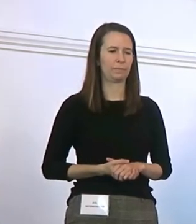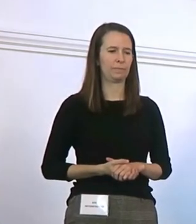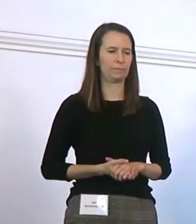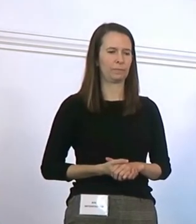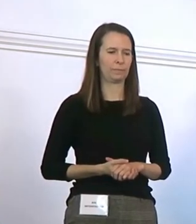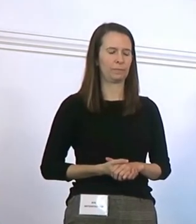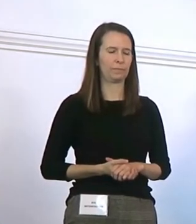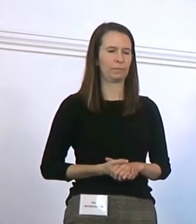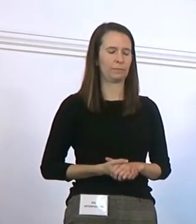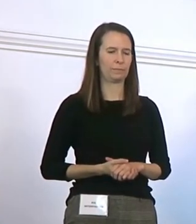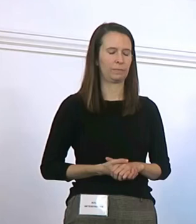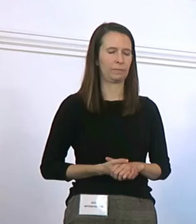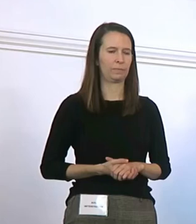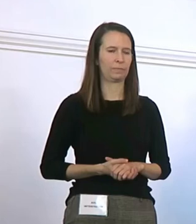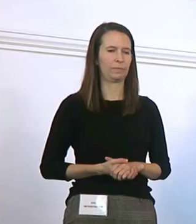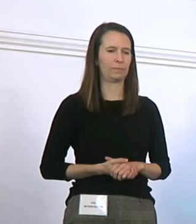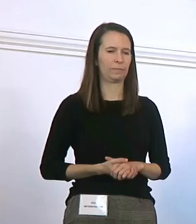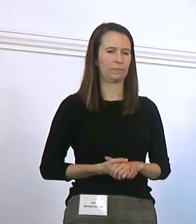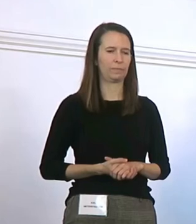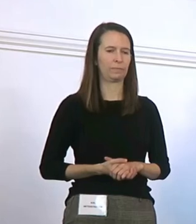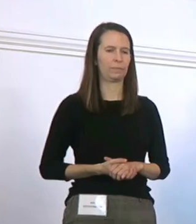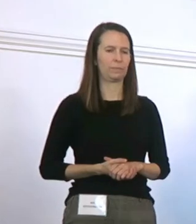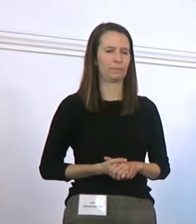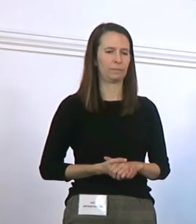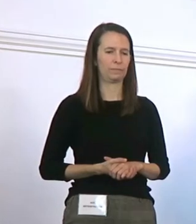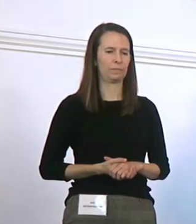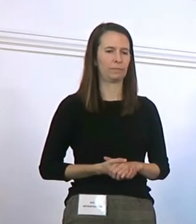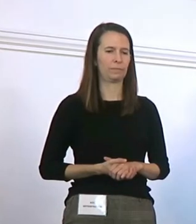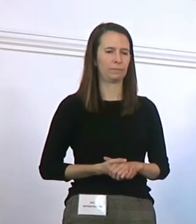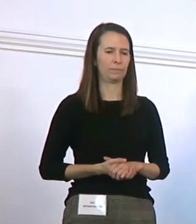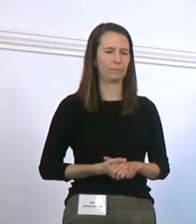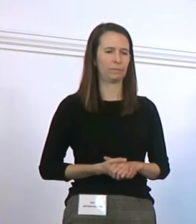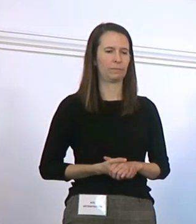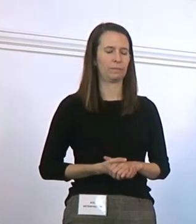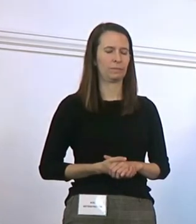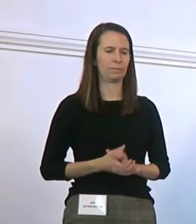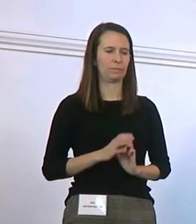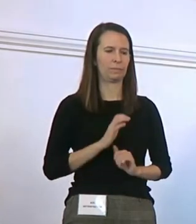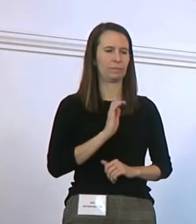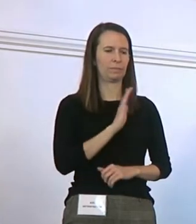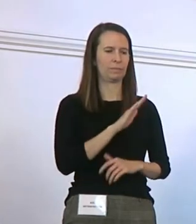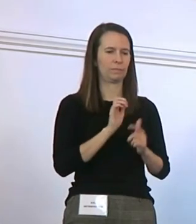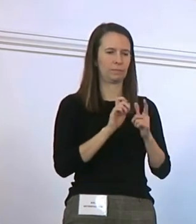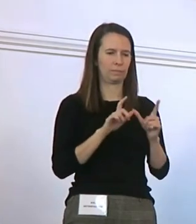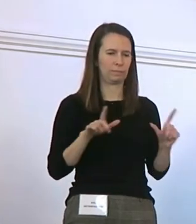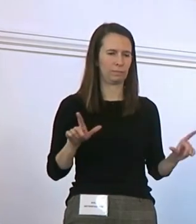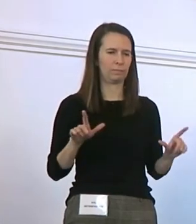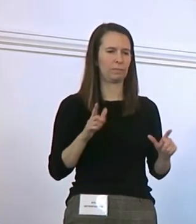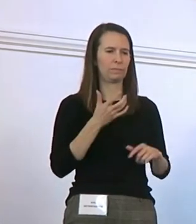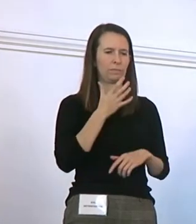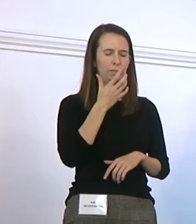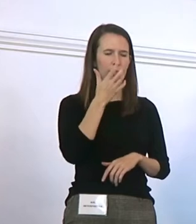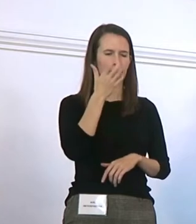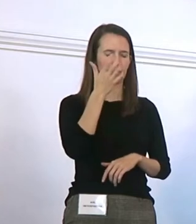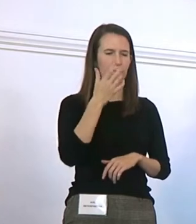Hearts and God See